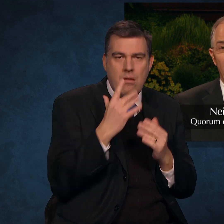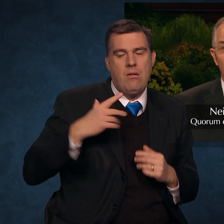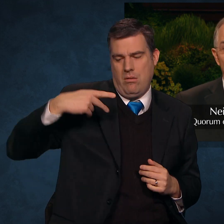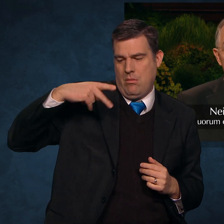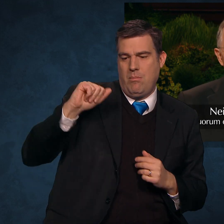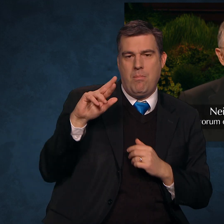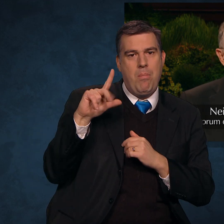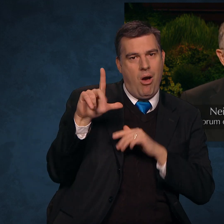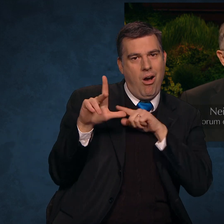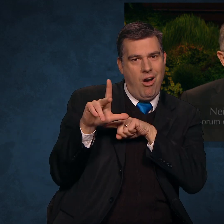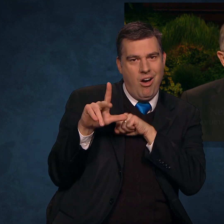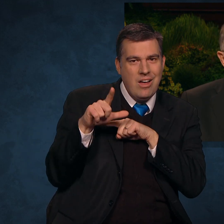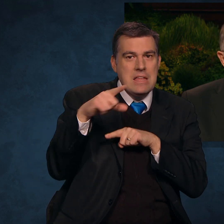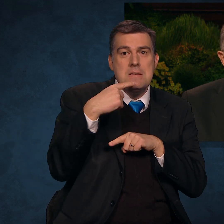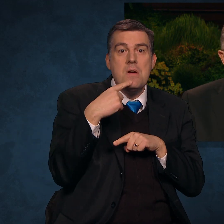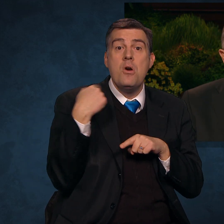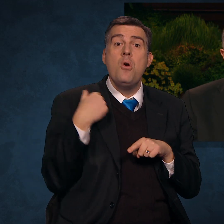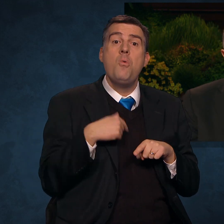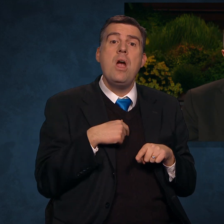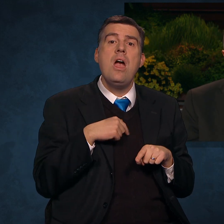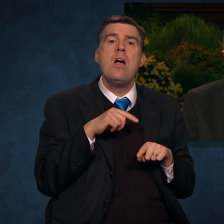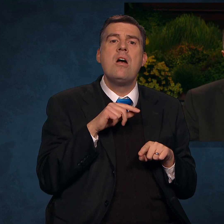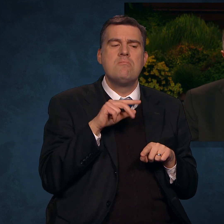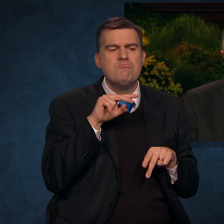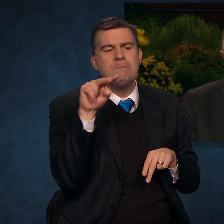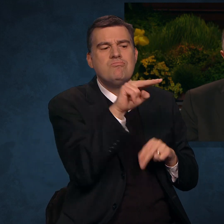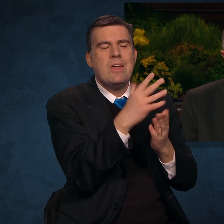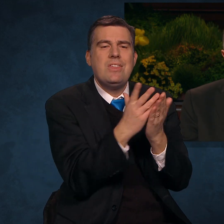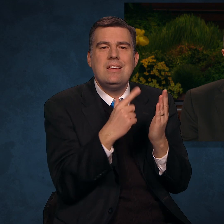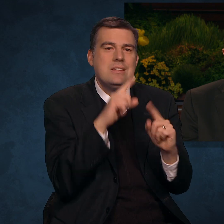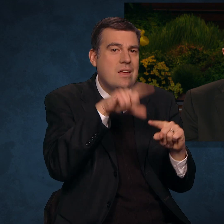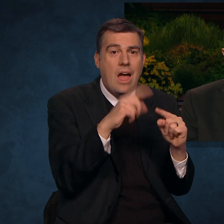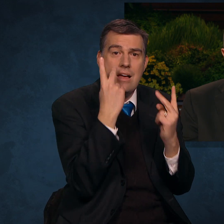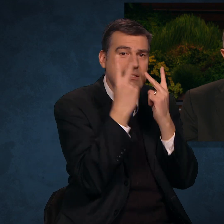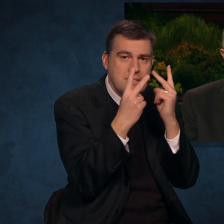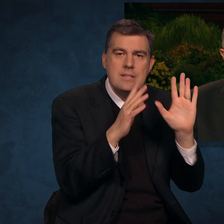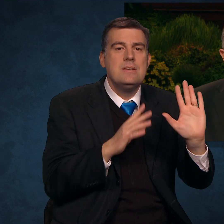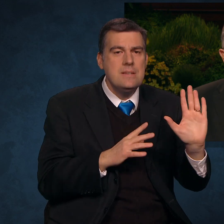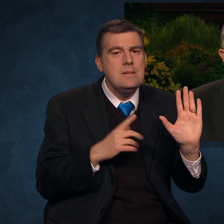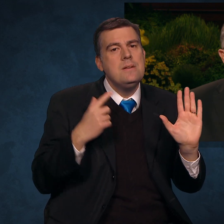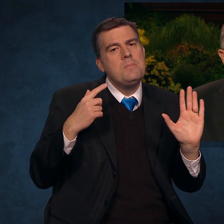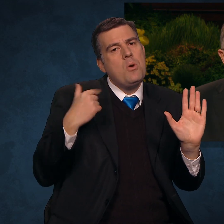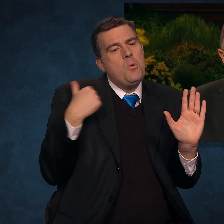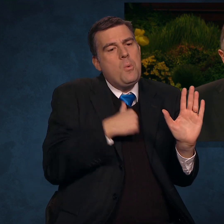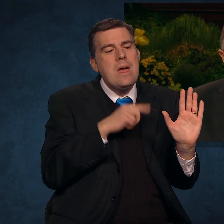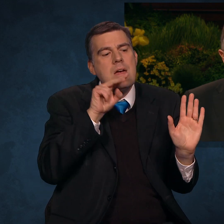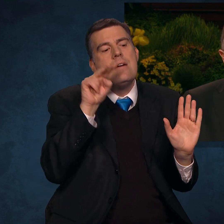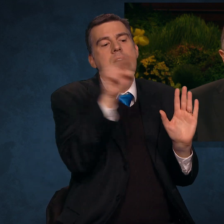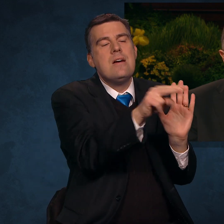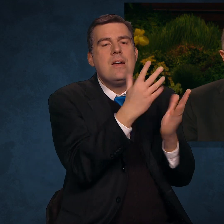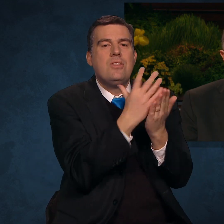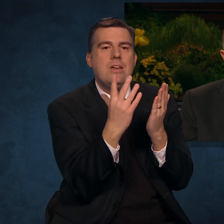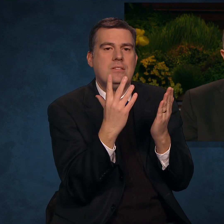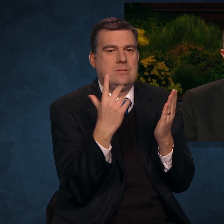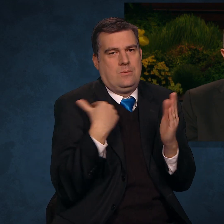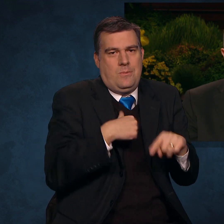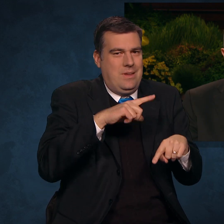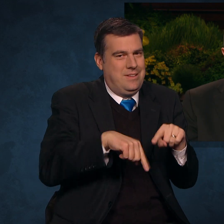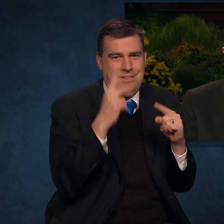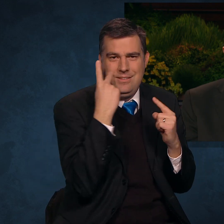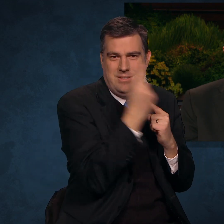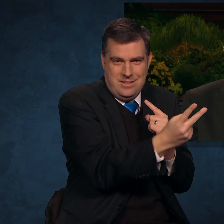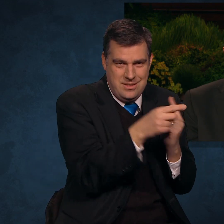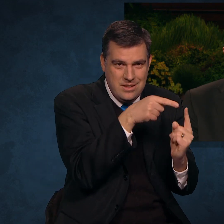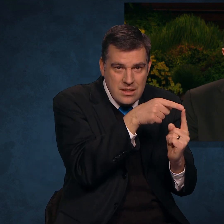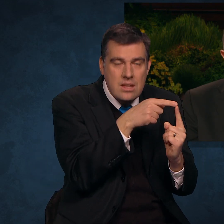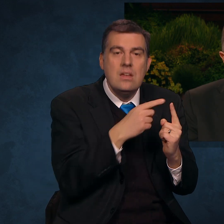We look not at the things which are seen, but at the things which are not seen. As